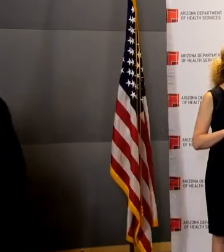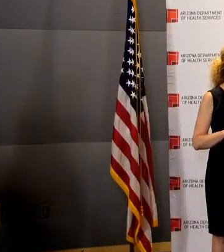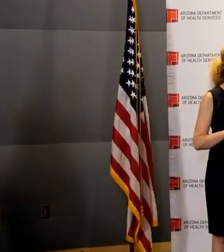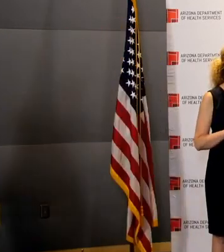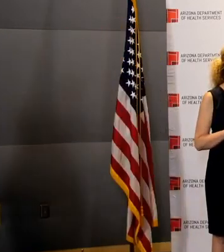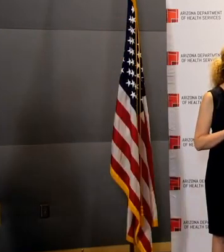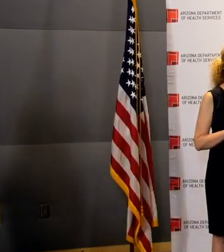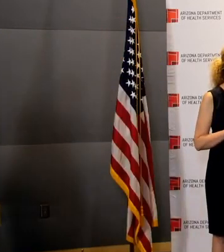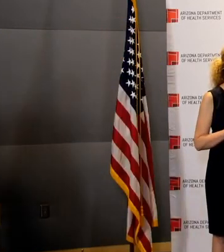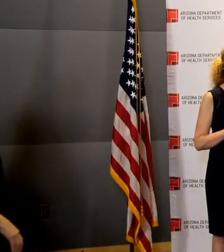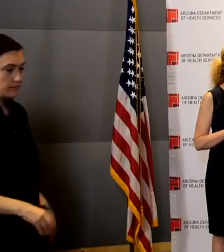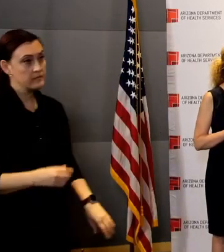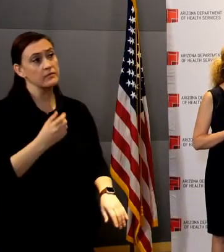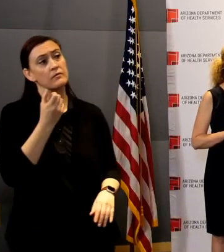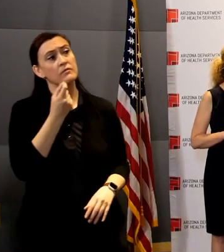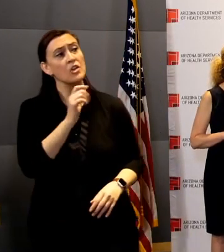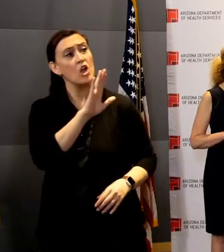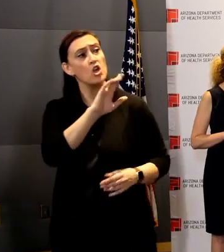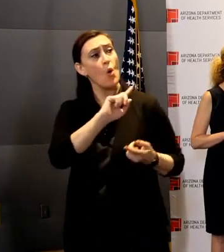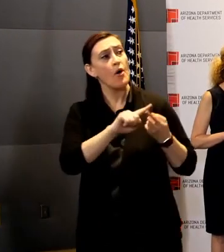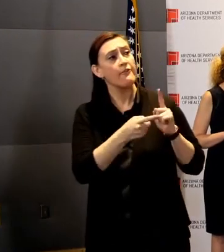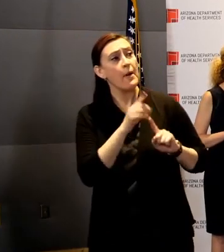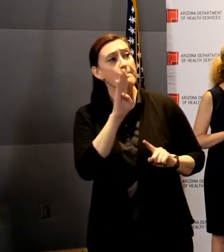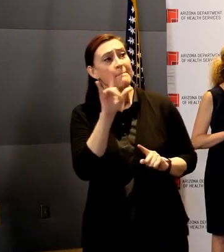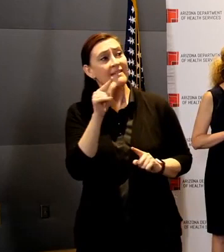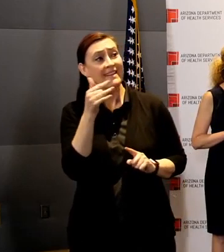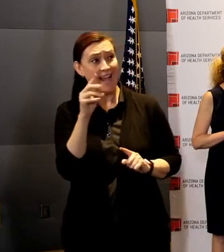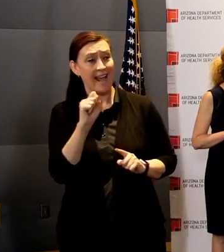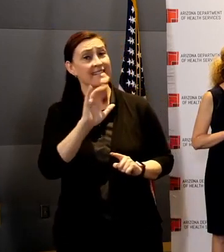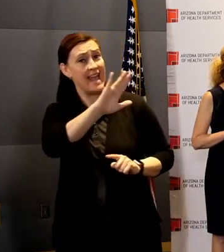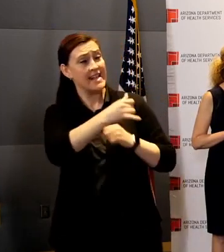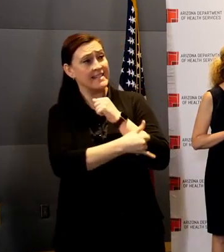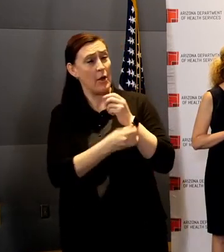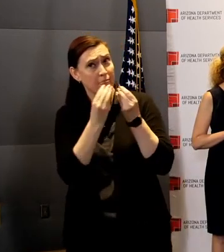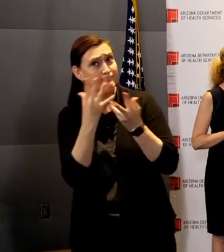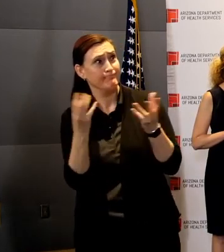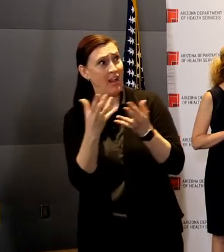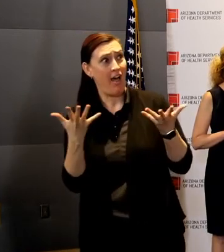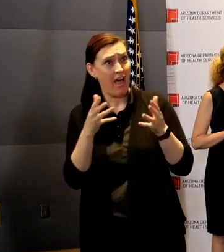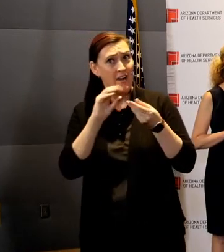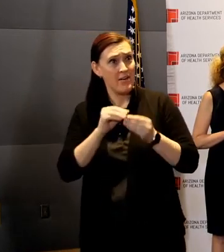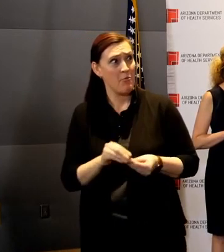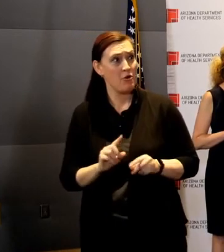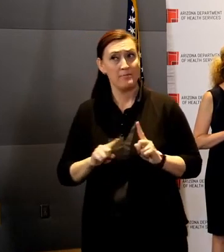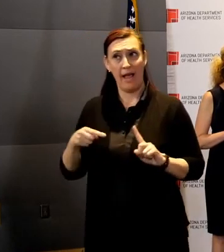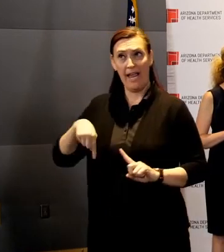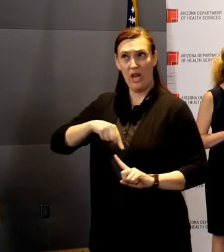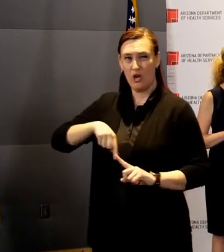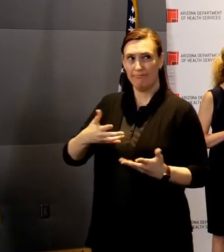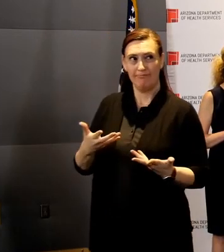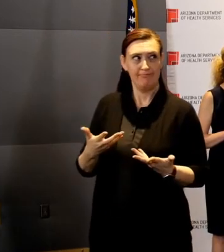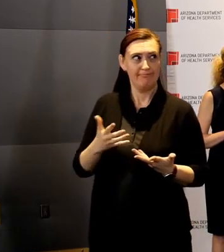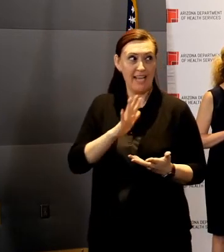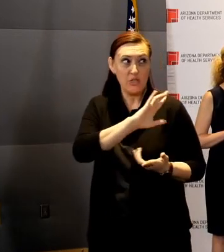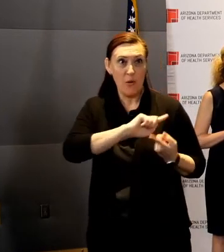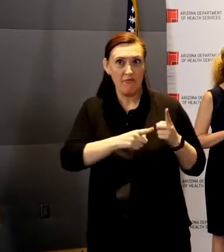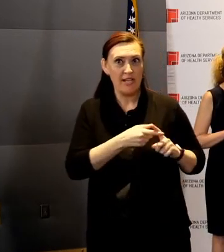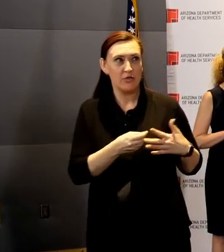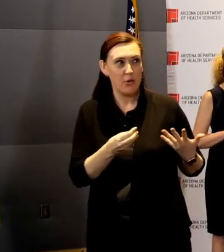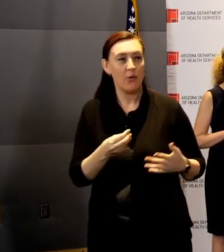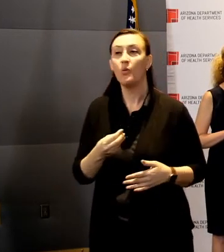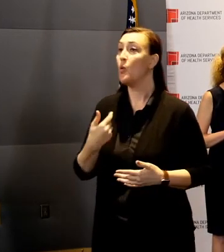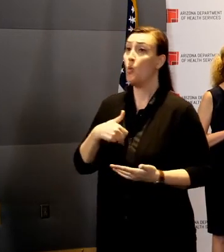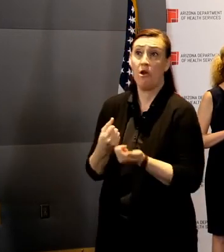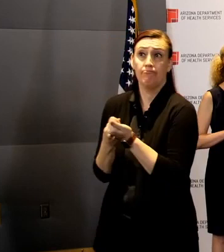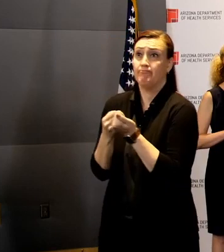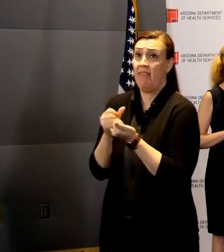Maricopa County to provide a lot of details. But we're all for it. We're, we're for more information and more